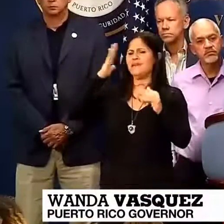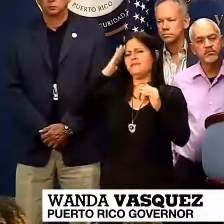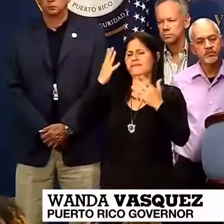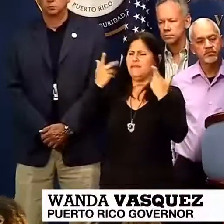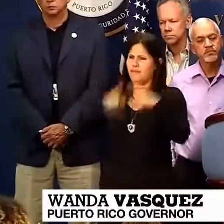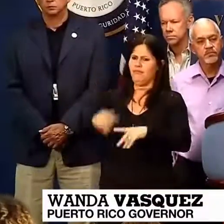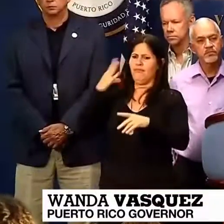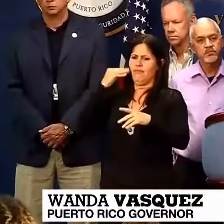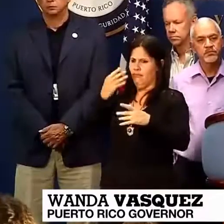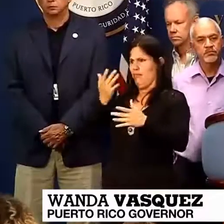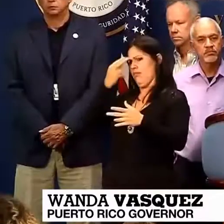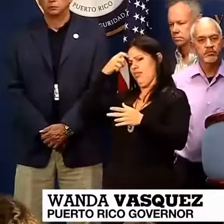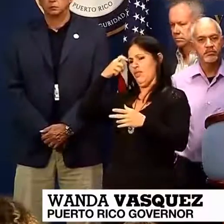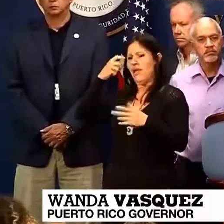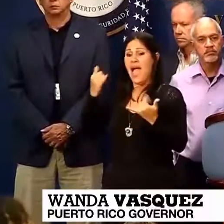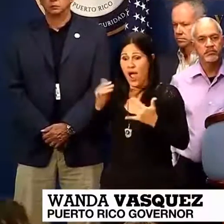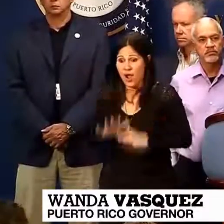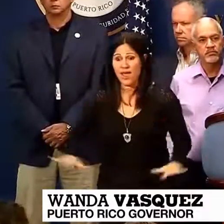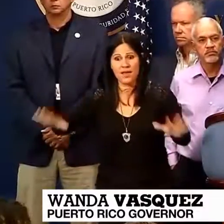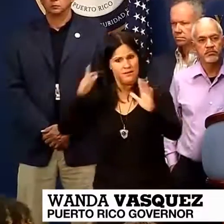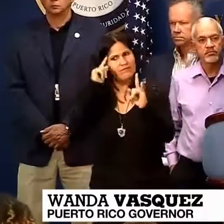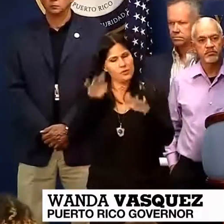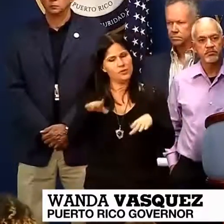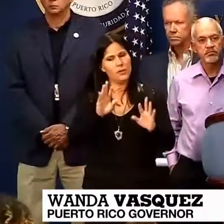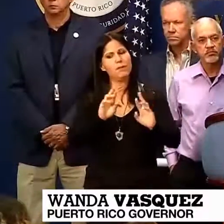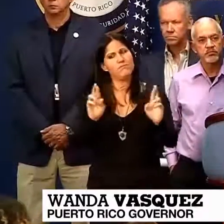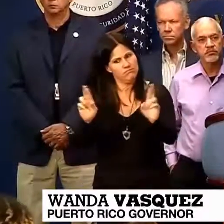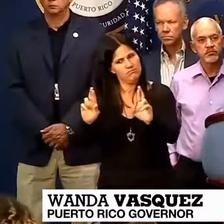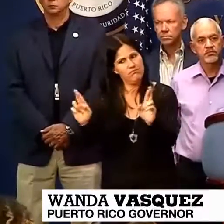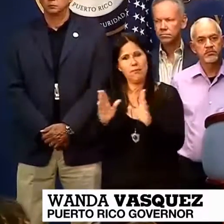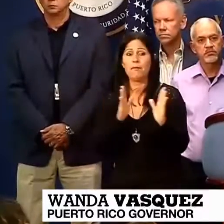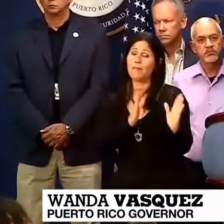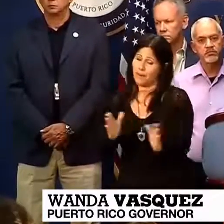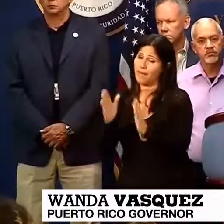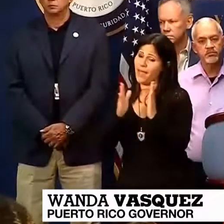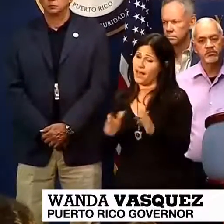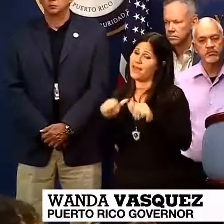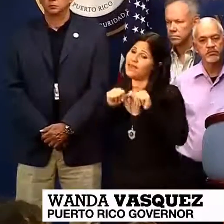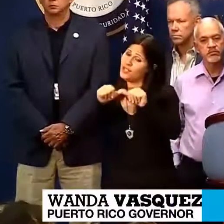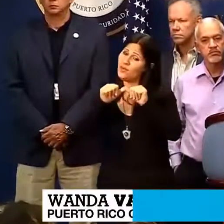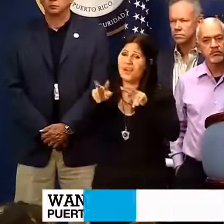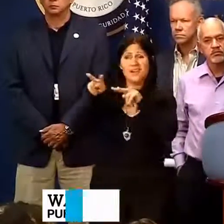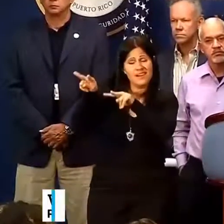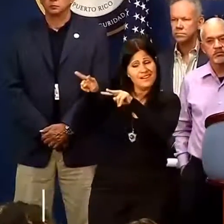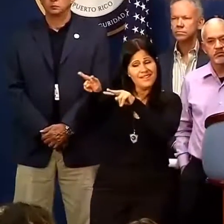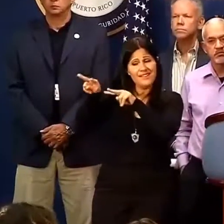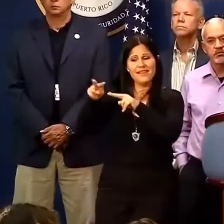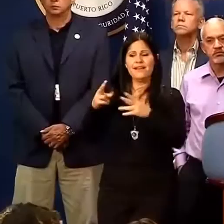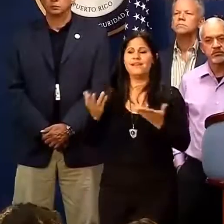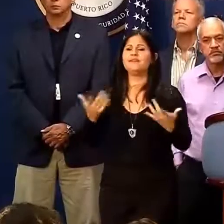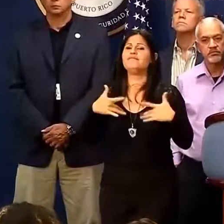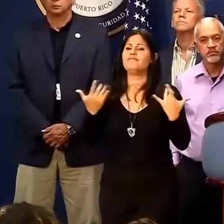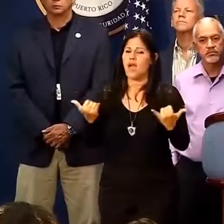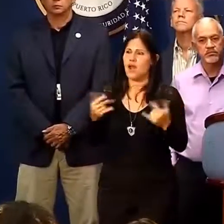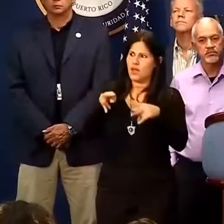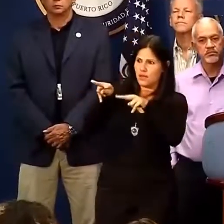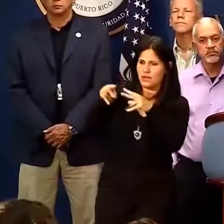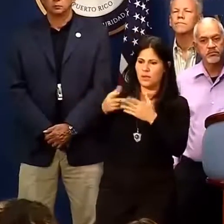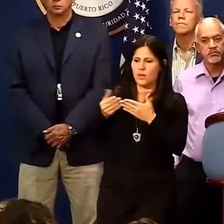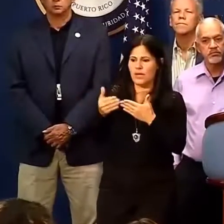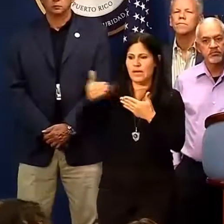trust in the people of Puerto Rico. We're ready, we're going forward, we're going to wait and see how this emergency situation